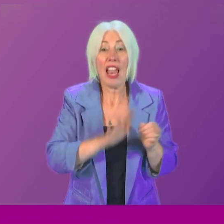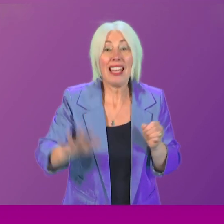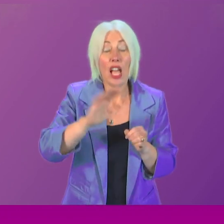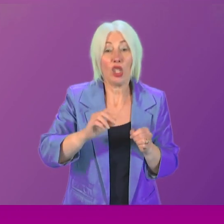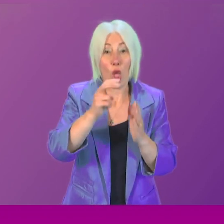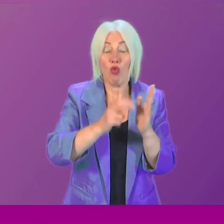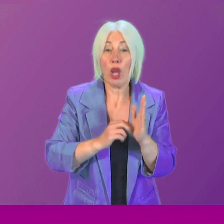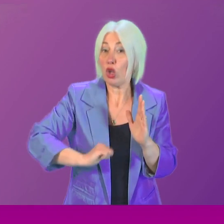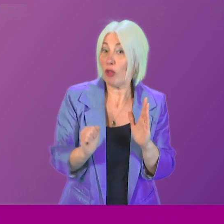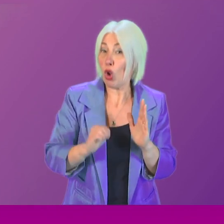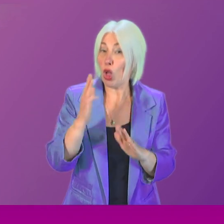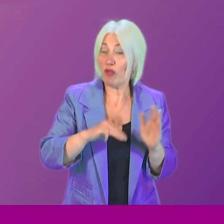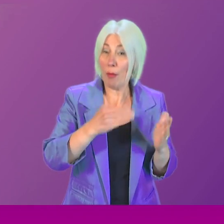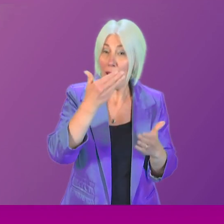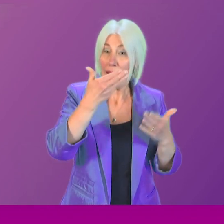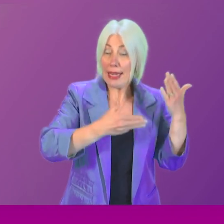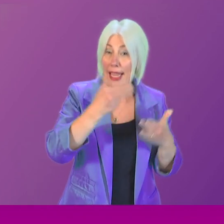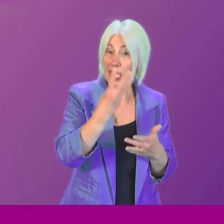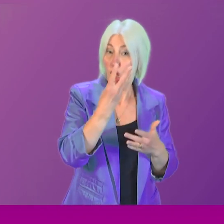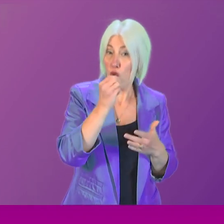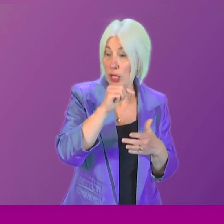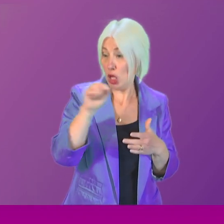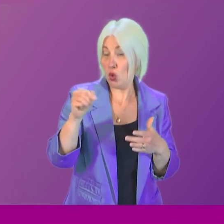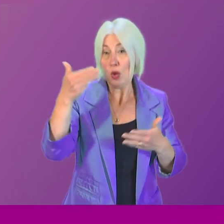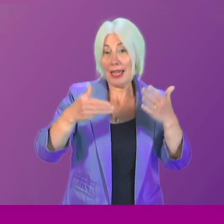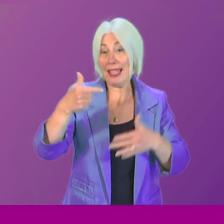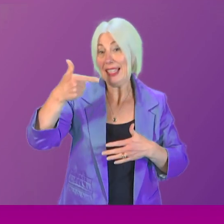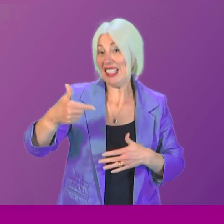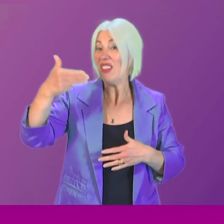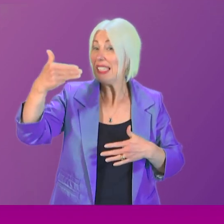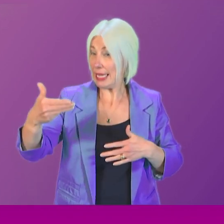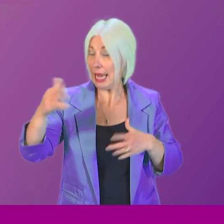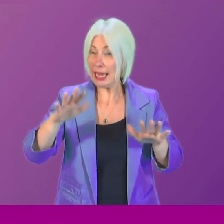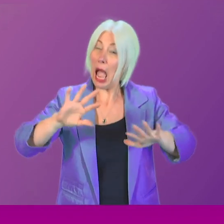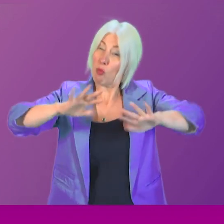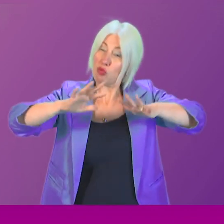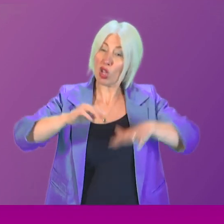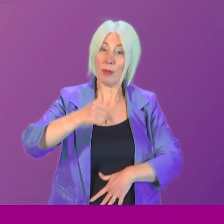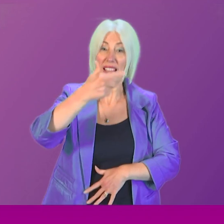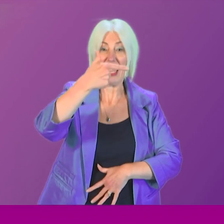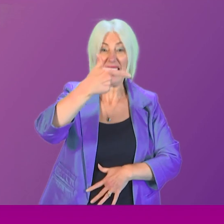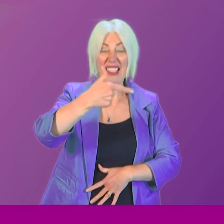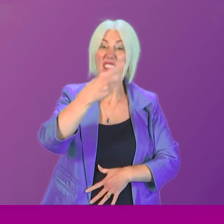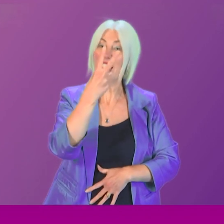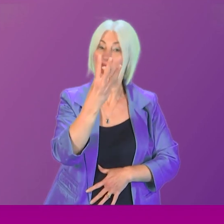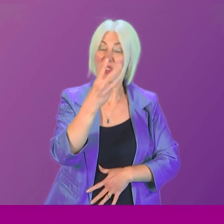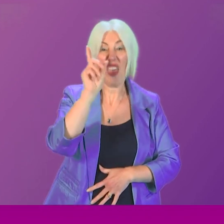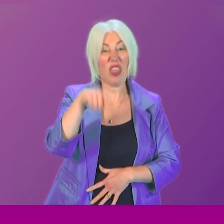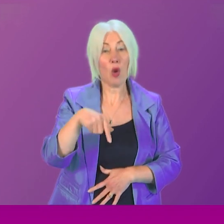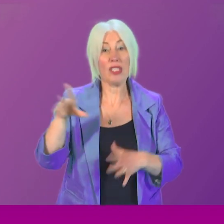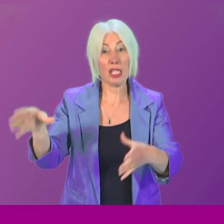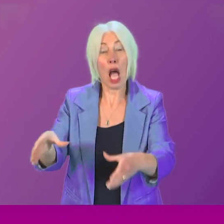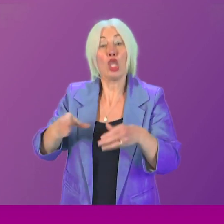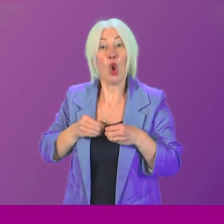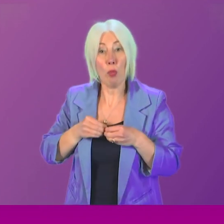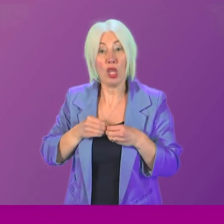from 1930 until 1979 there were approximately 73,000 adoptions recorded